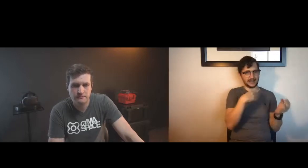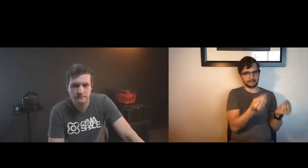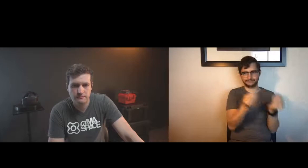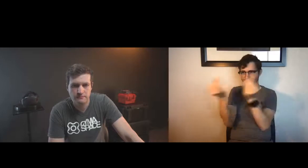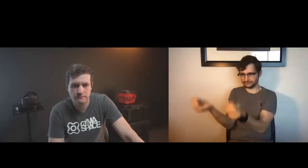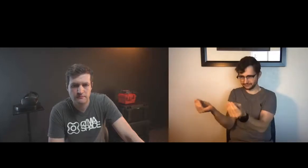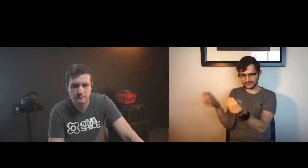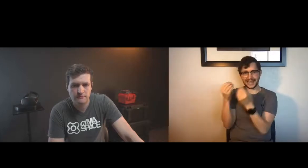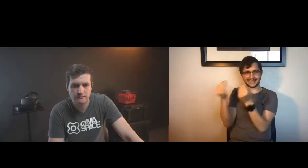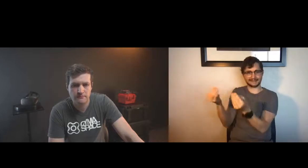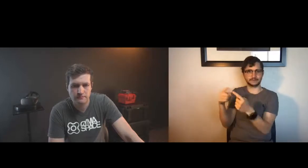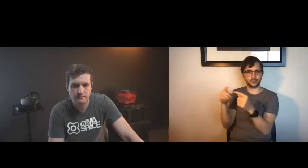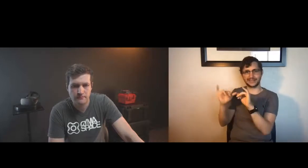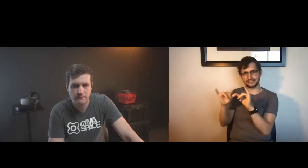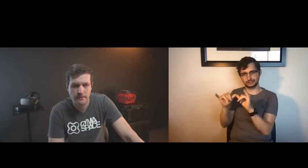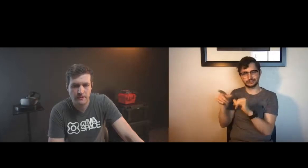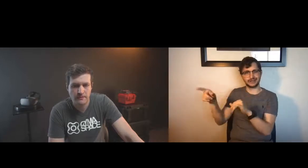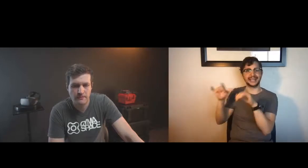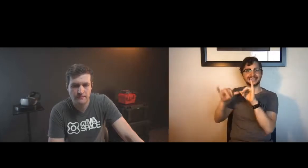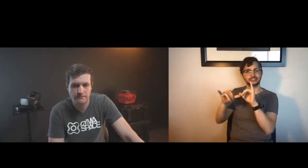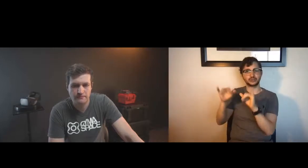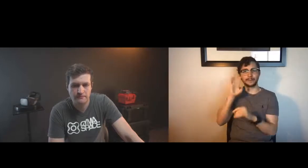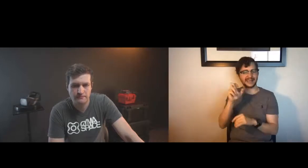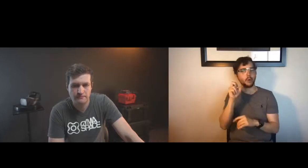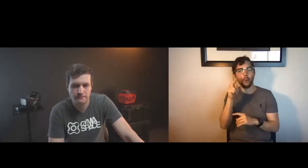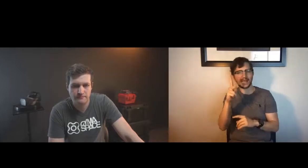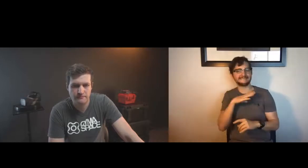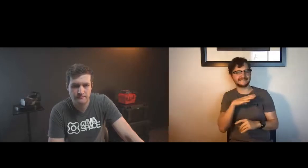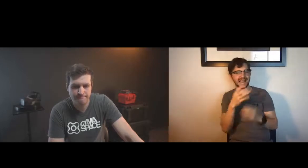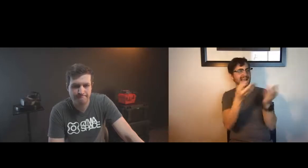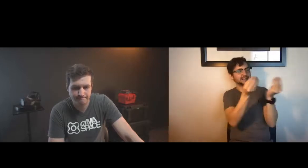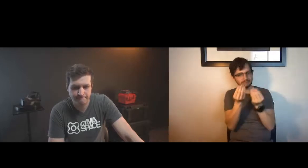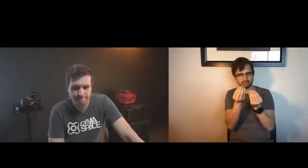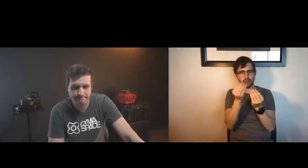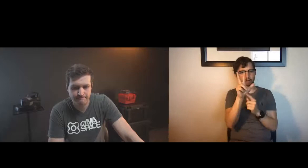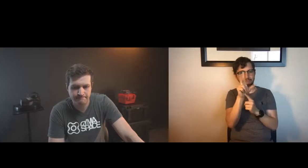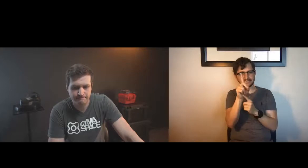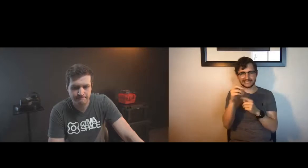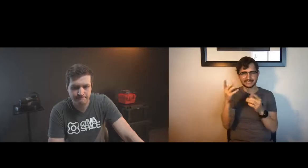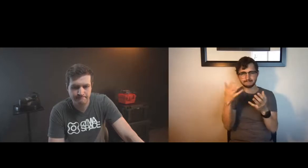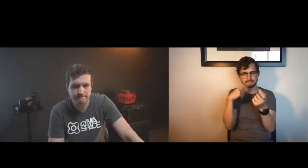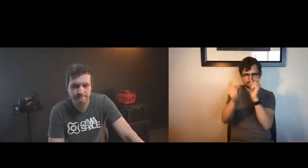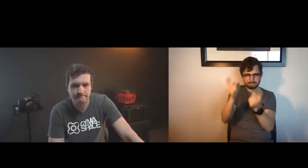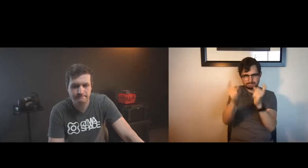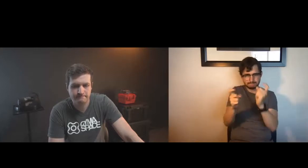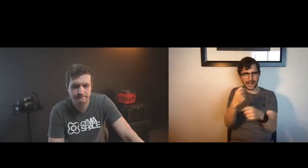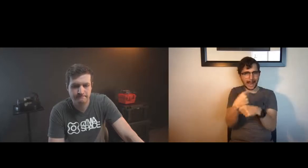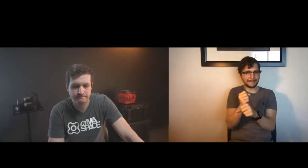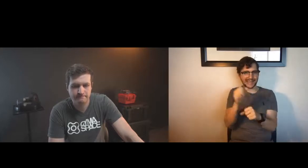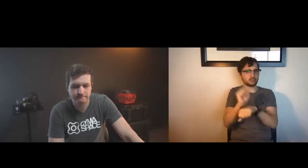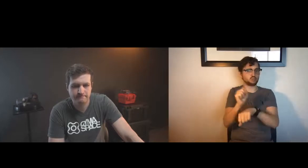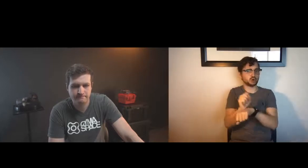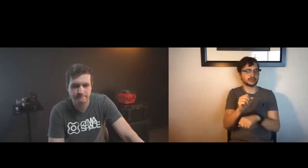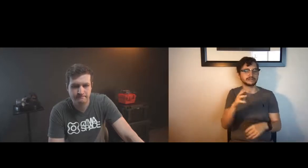i just had to sort of build or construct the idea and then i would hand it over to an engineer the engineer would be the one to take that